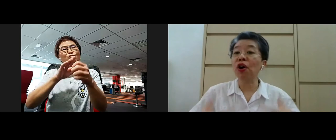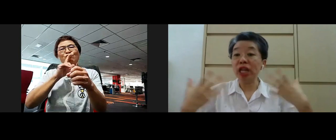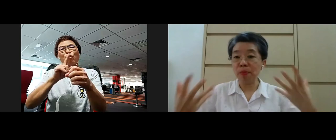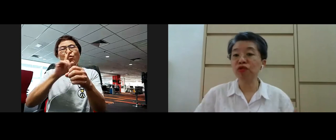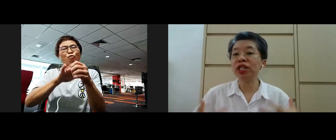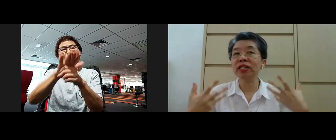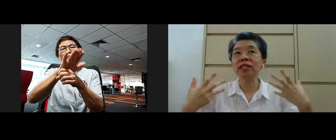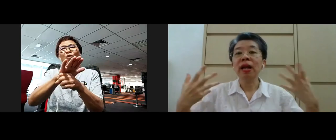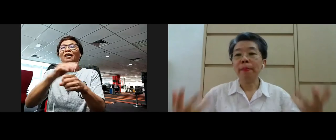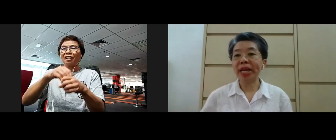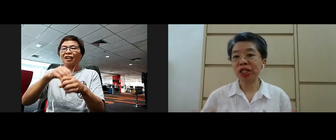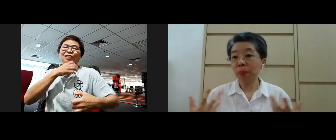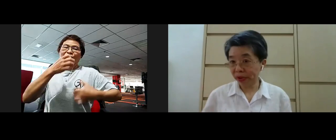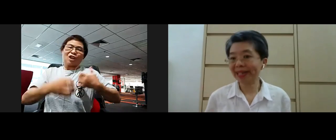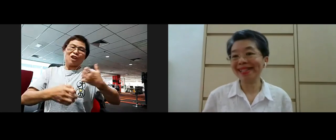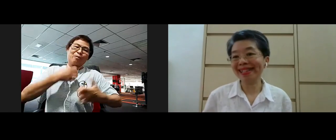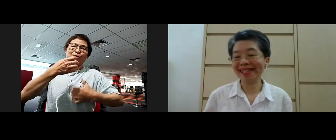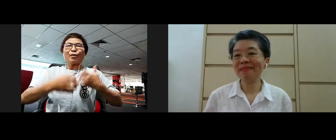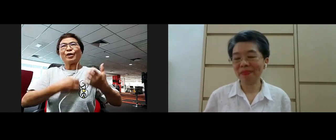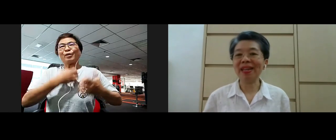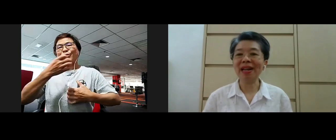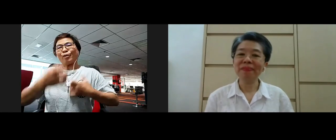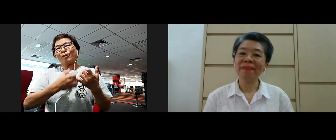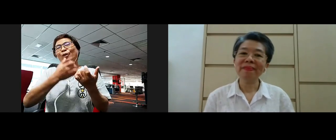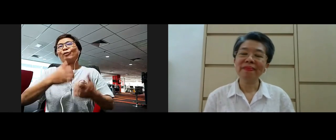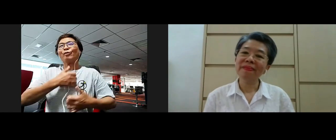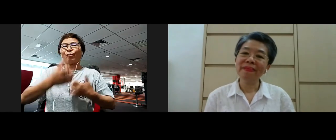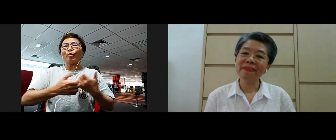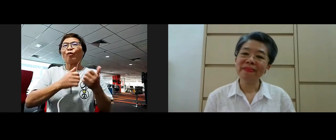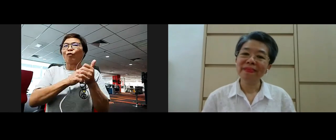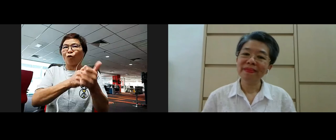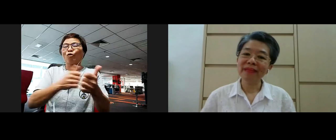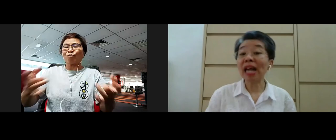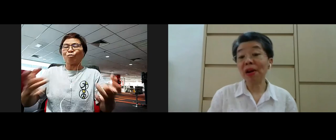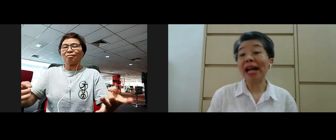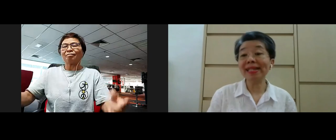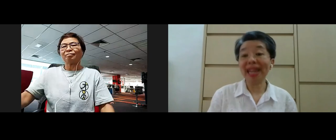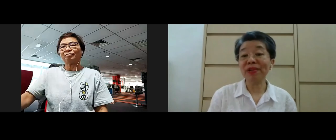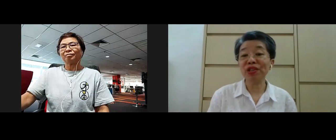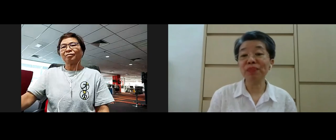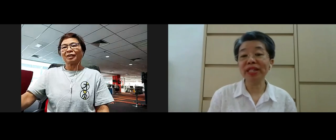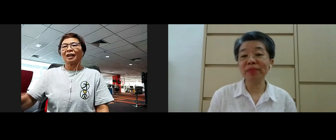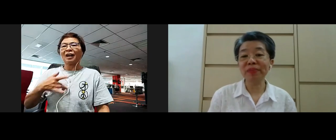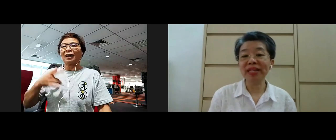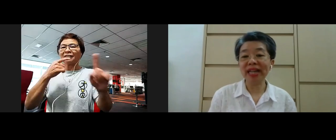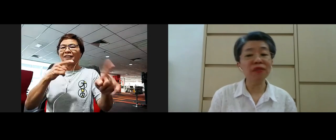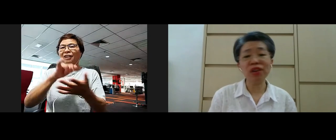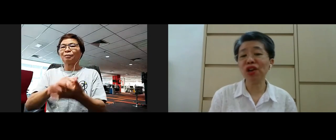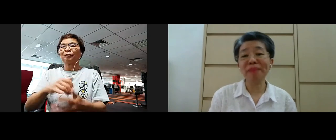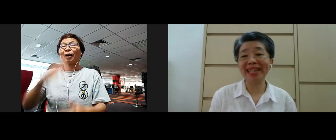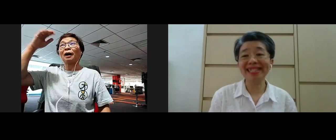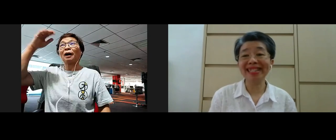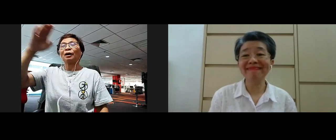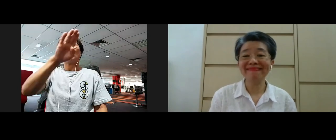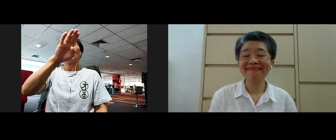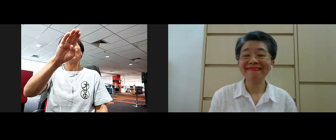emotive or emotional based practices yeah that's how I'll answer that question brother Bobby yeah in a